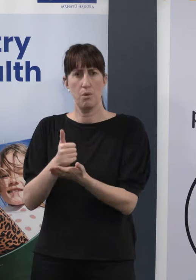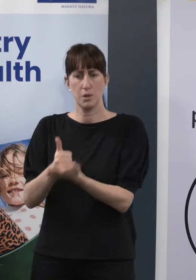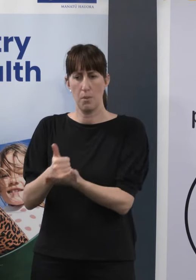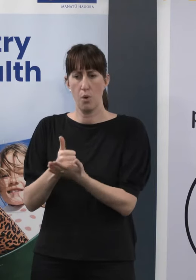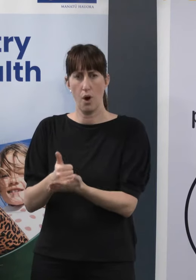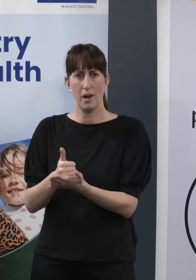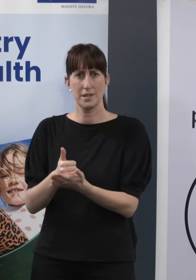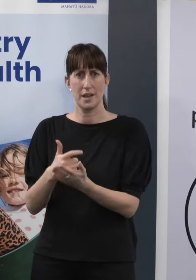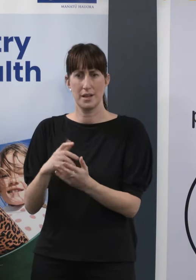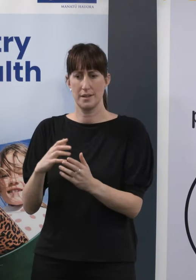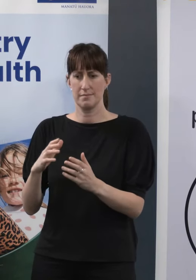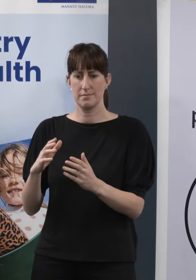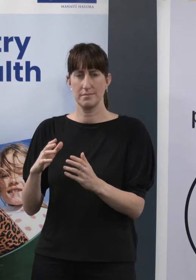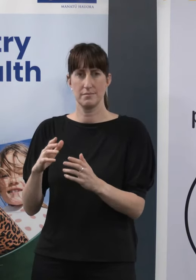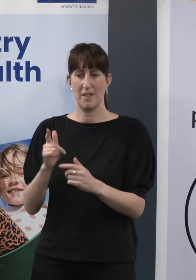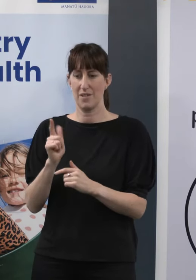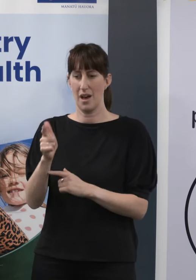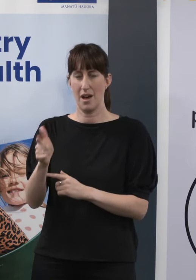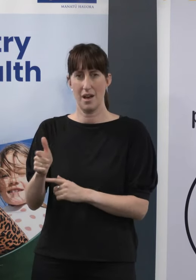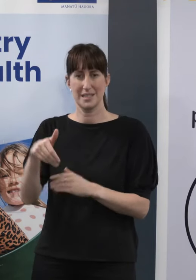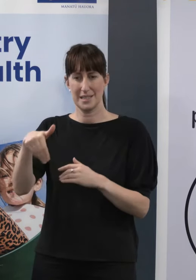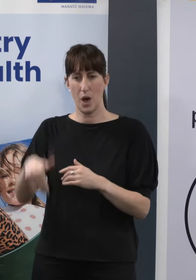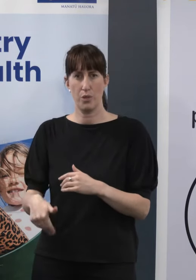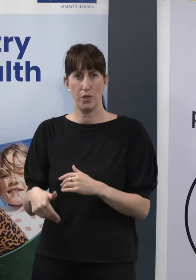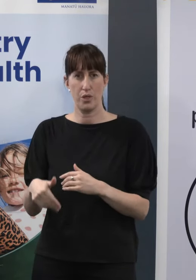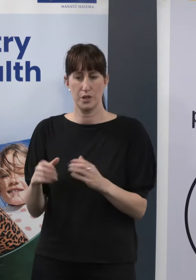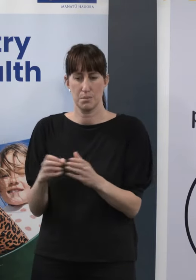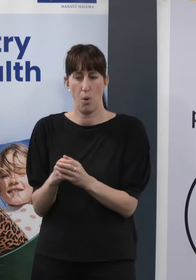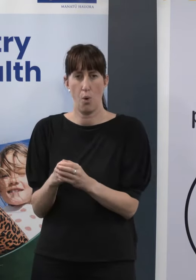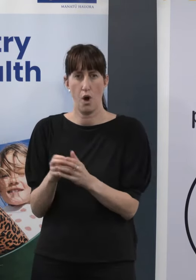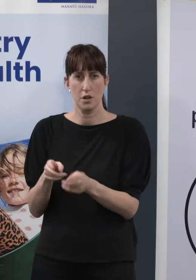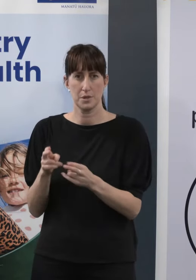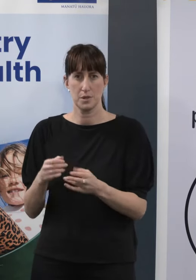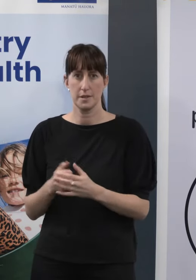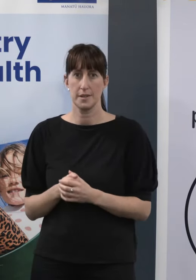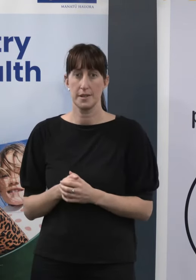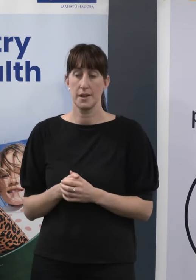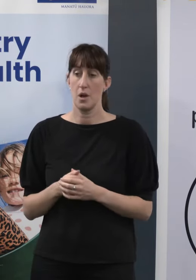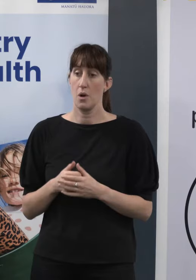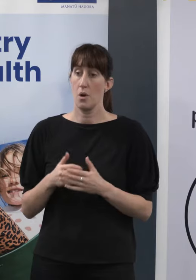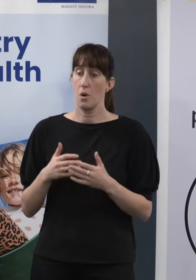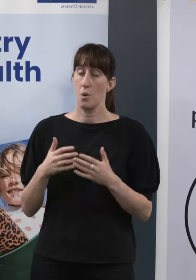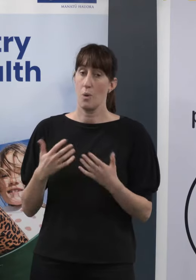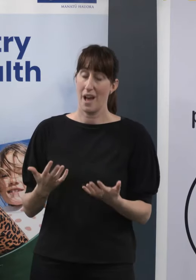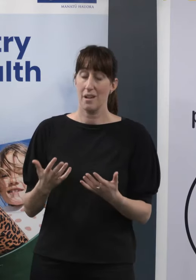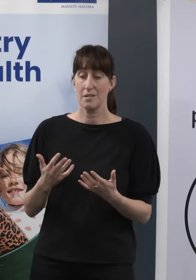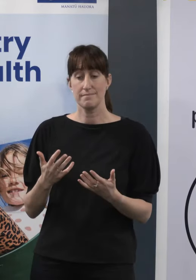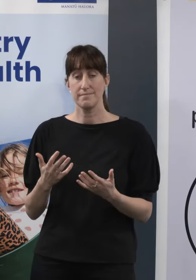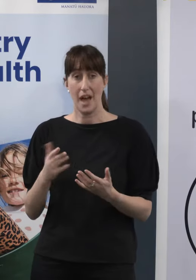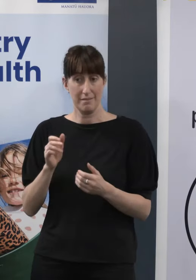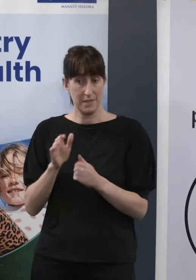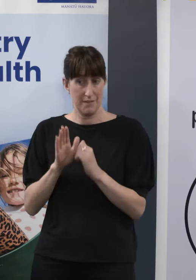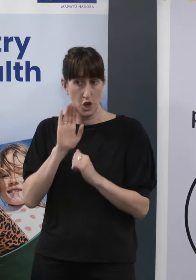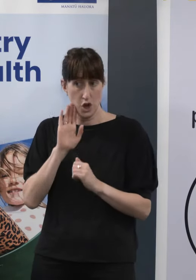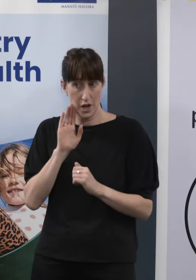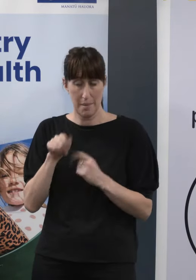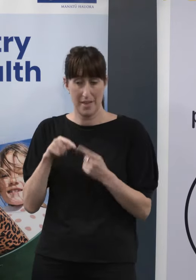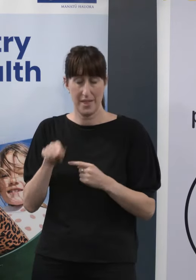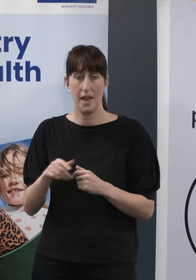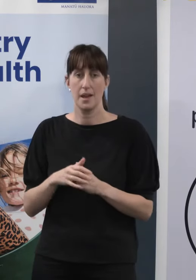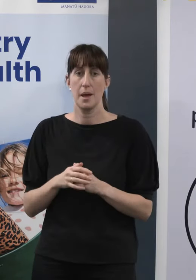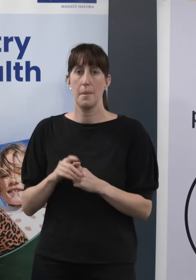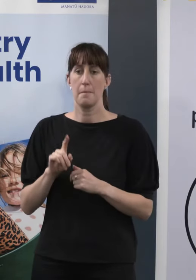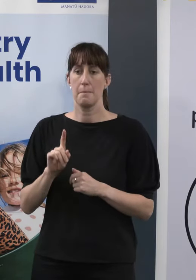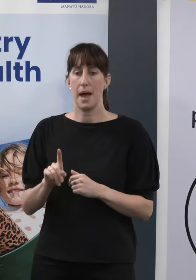I wasn't aware of that, but this would be something that you might do in not just a small hospital, but if you had an influenza outbreak, for example, on a ward